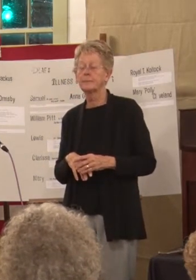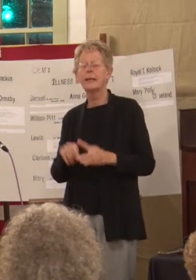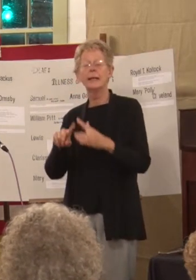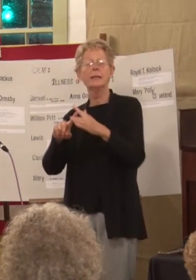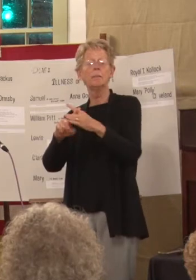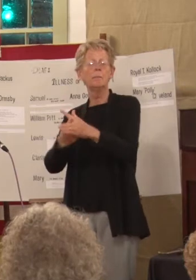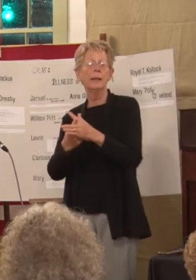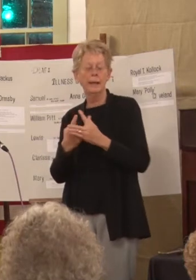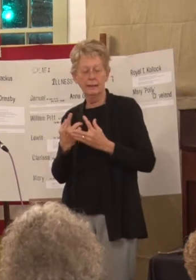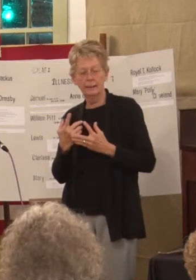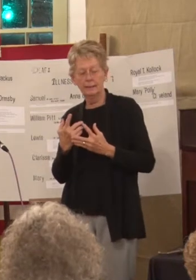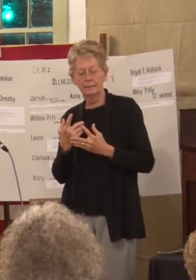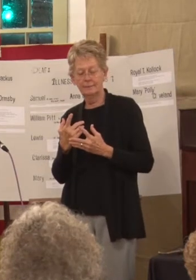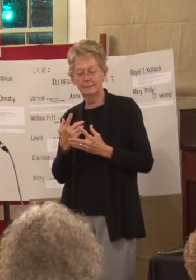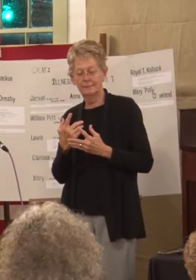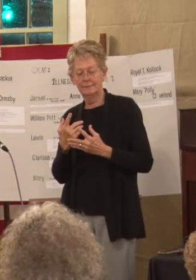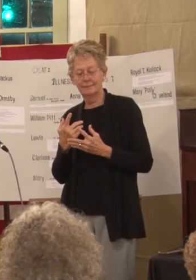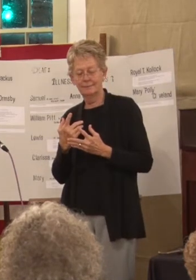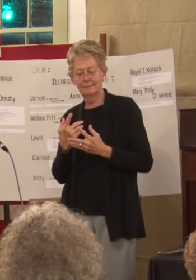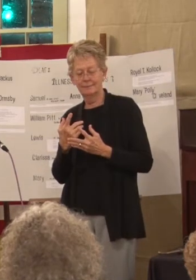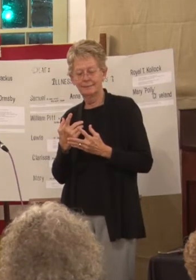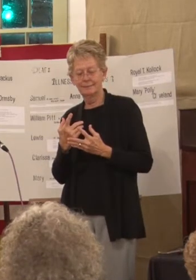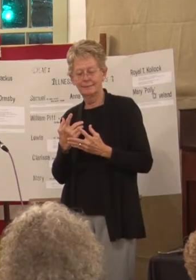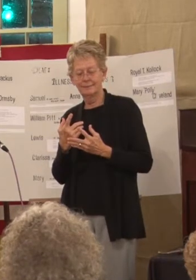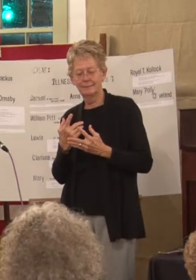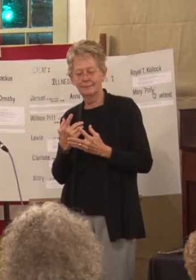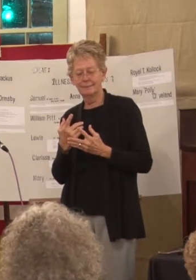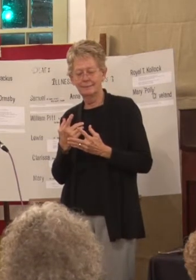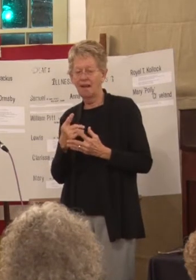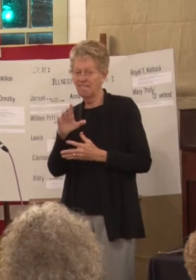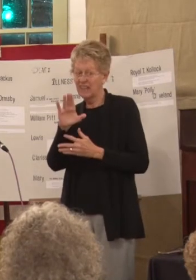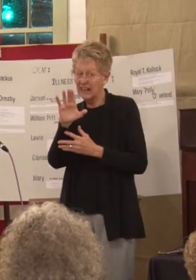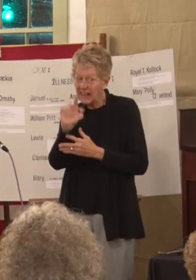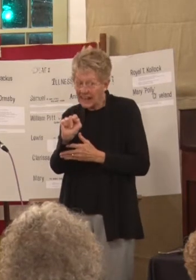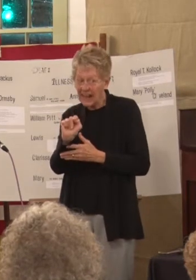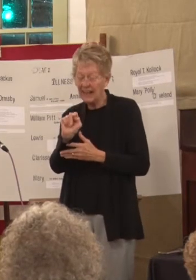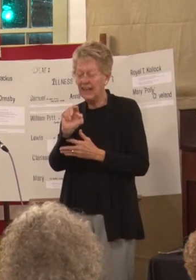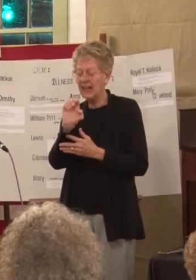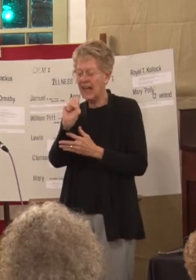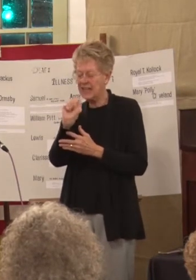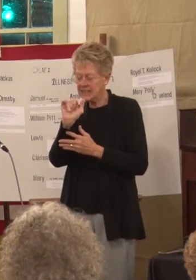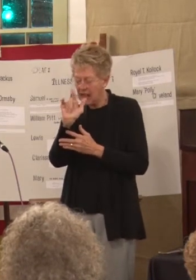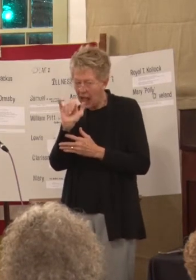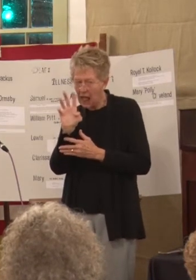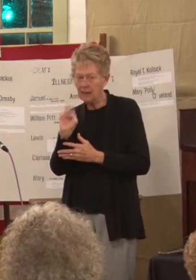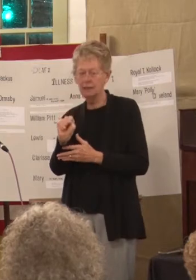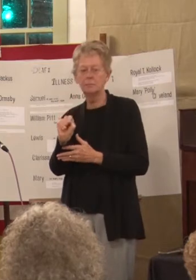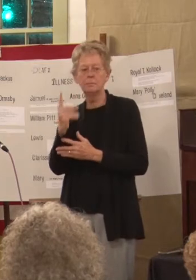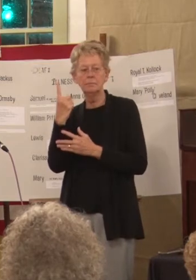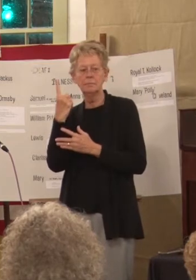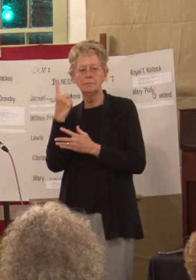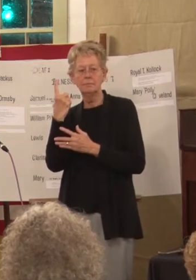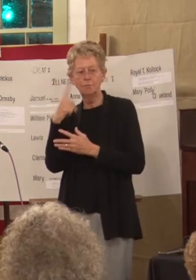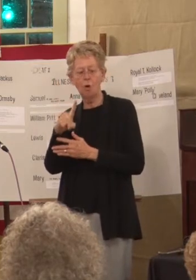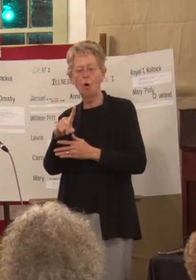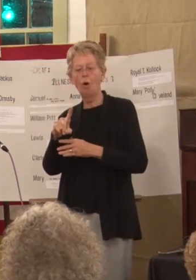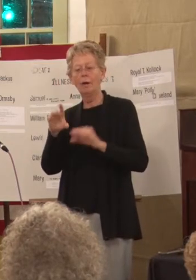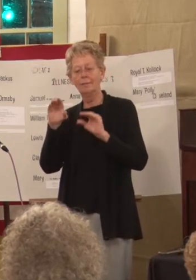of the Connecticut Asylum or the Instruction and Education of Devin Dunn Persons later